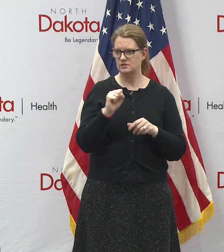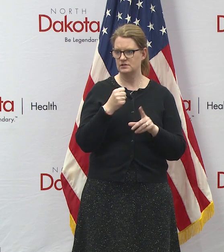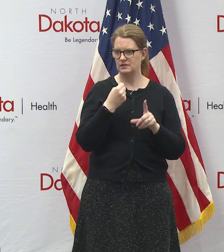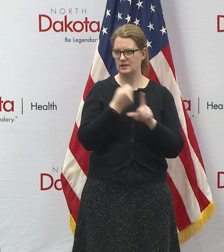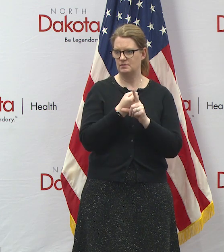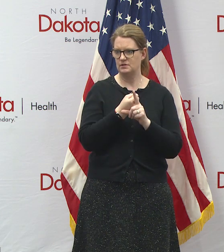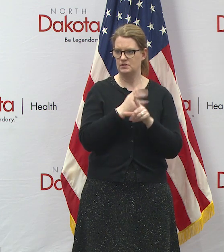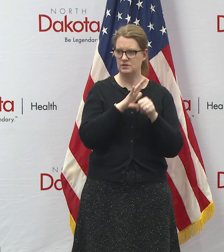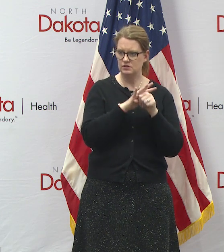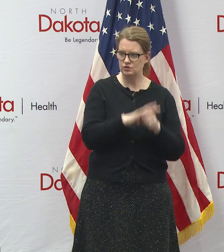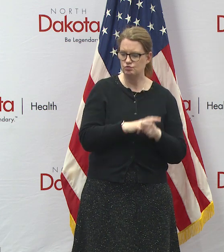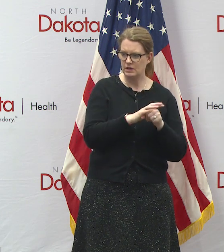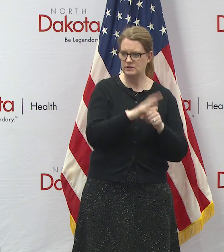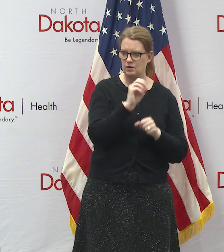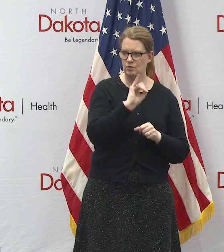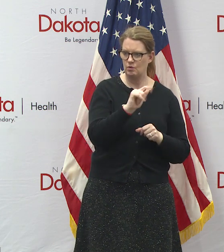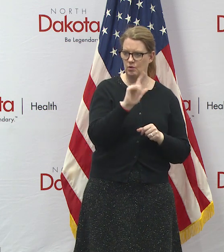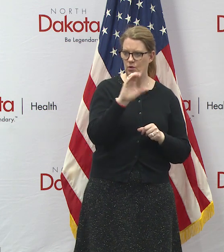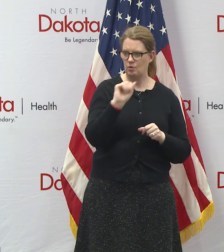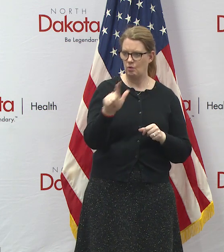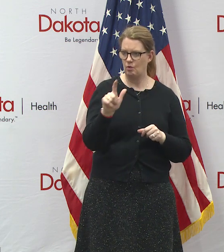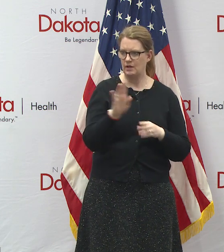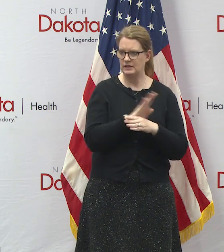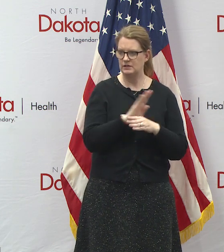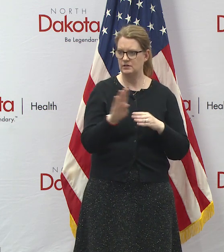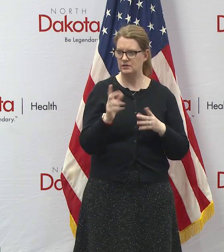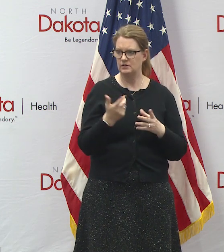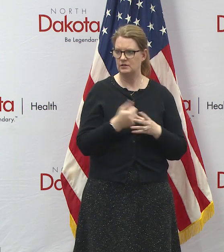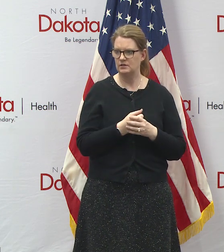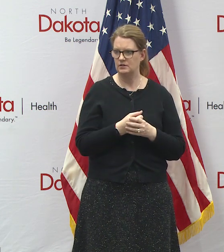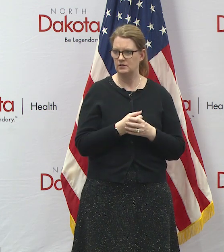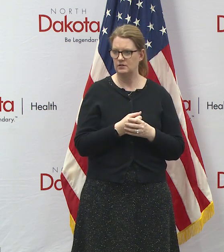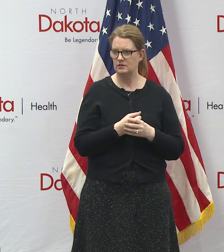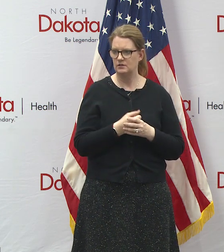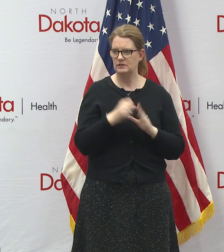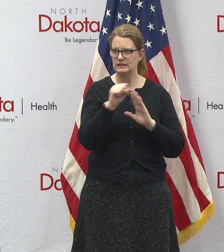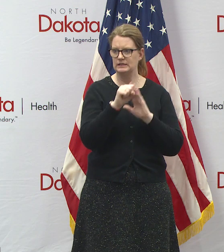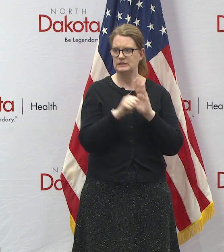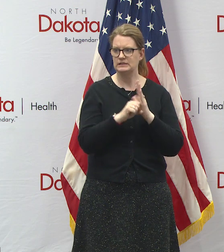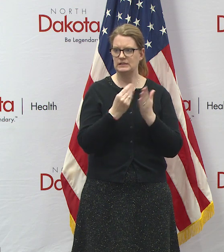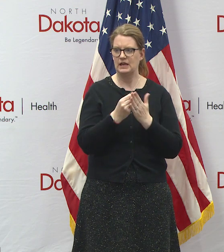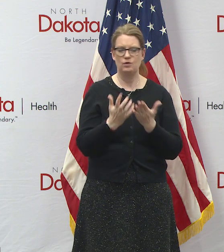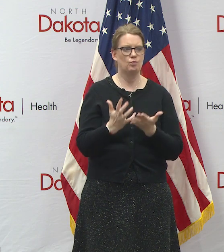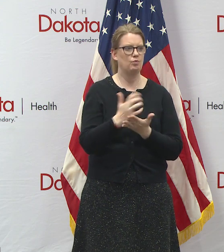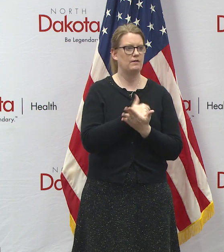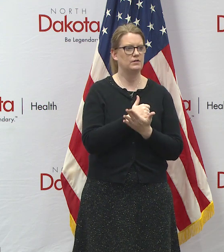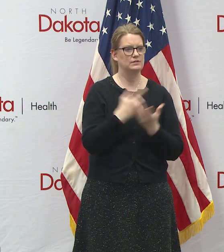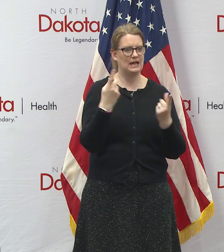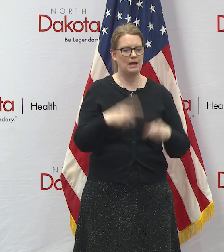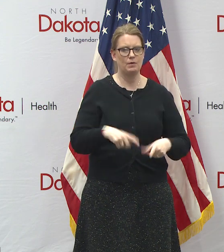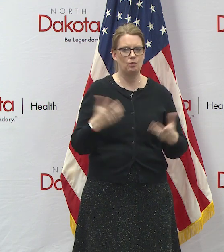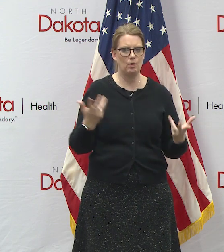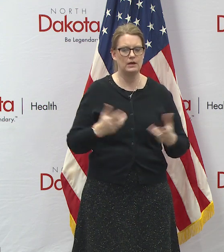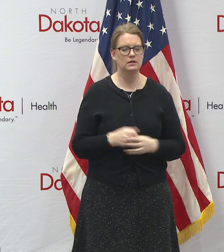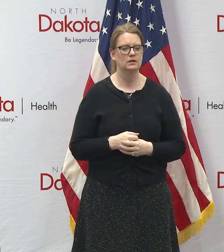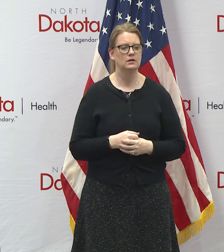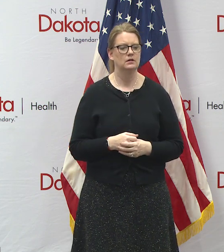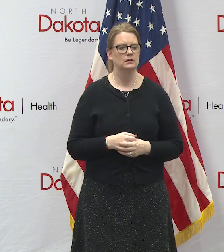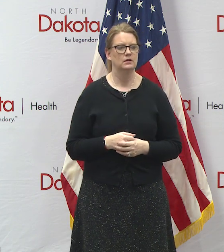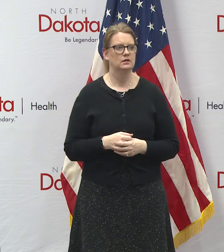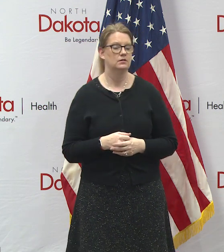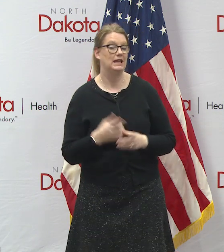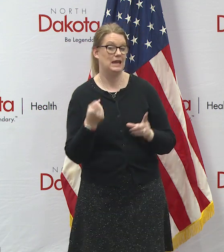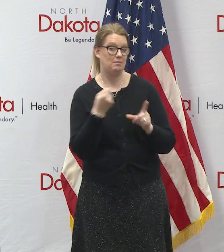oil and coal industries in north dakota what what impact can we expect on state revenues uh question is what